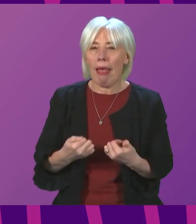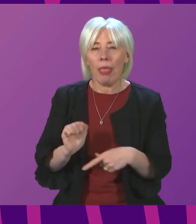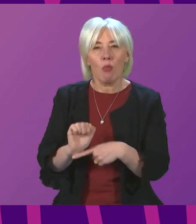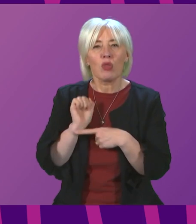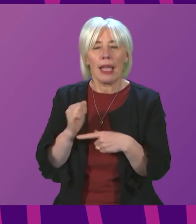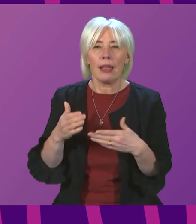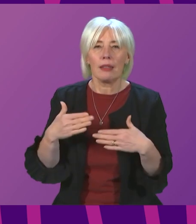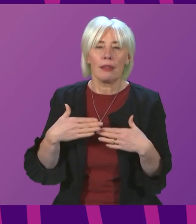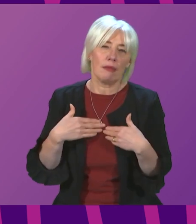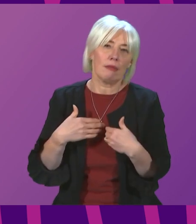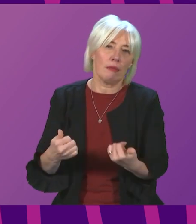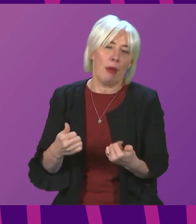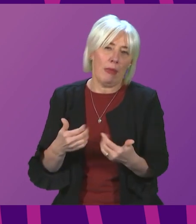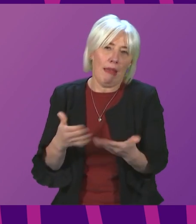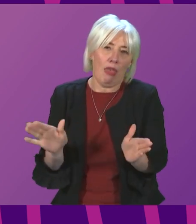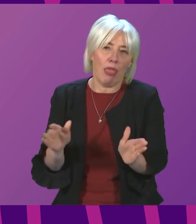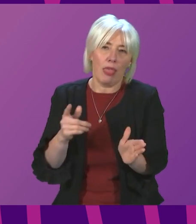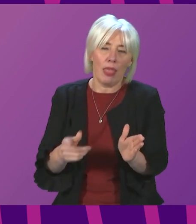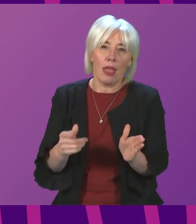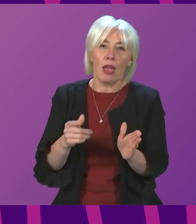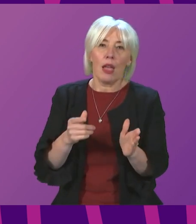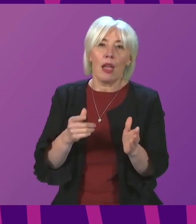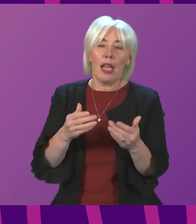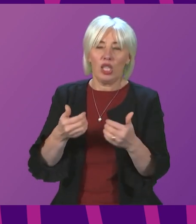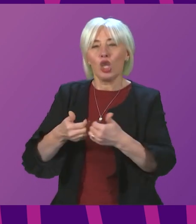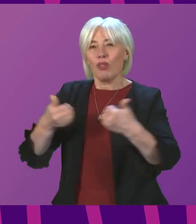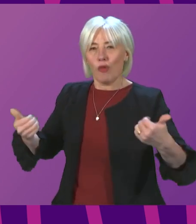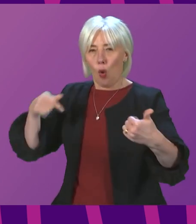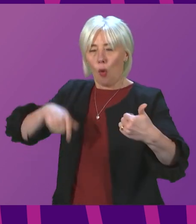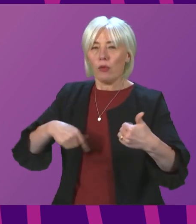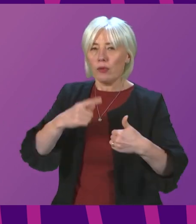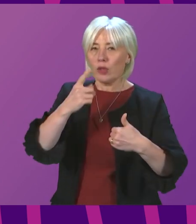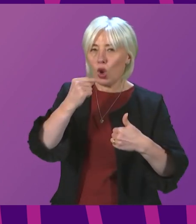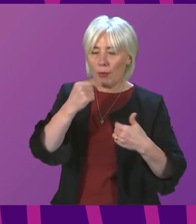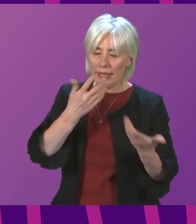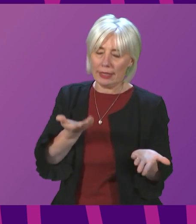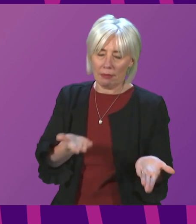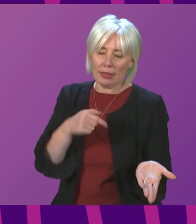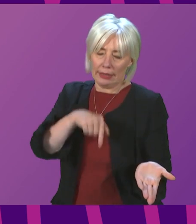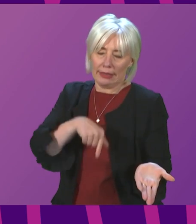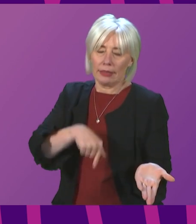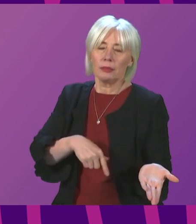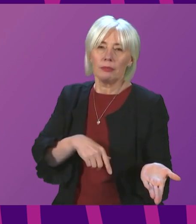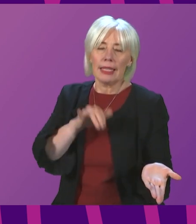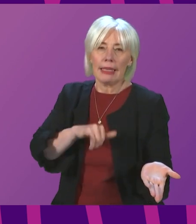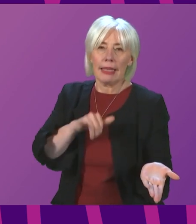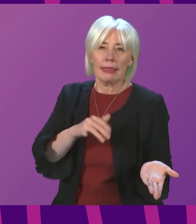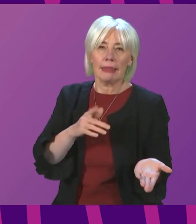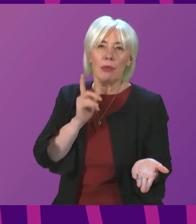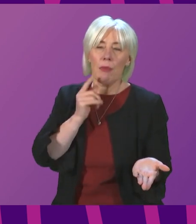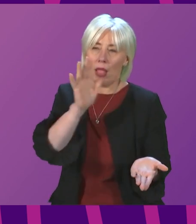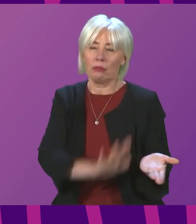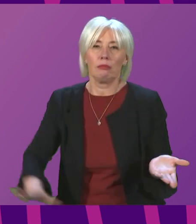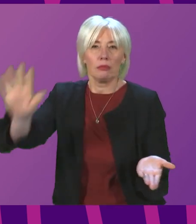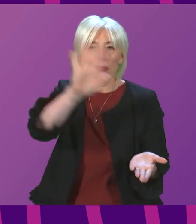is very much a devolved competence, in my view, Presiding Officer. And it is the case that people across the